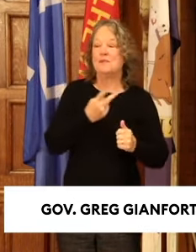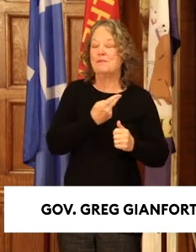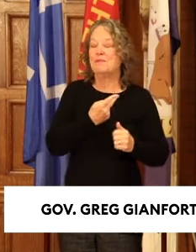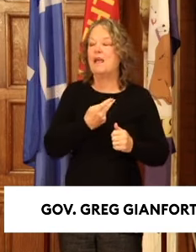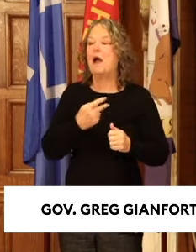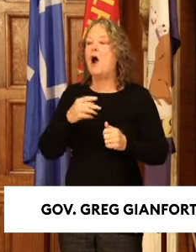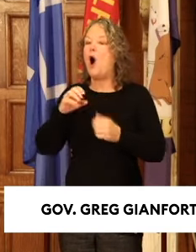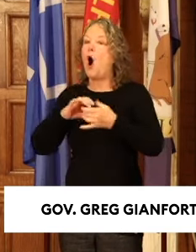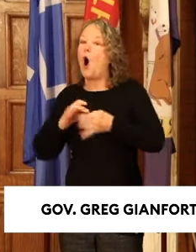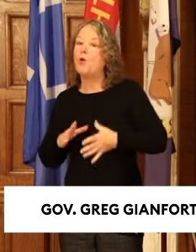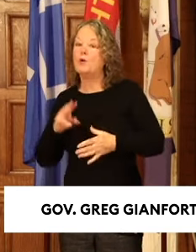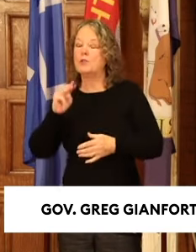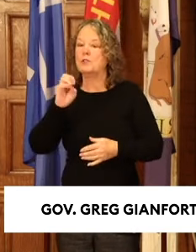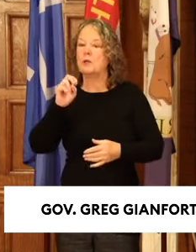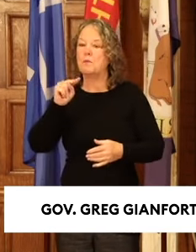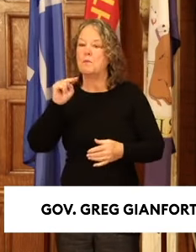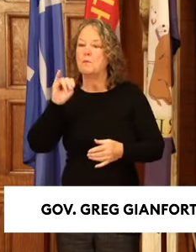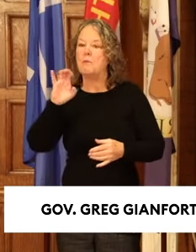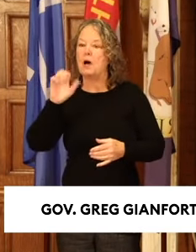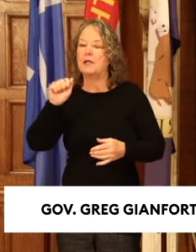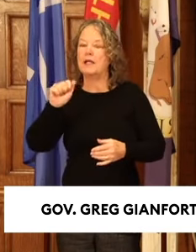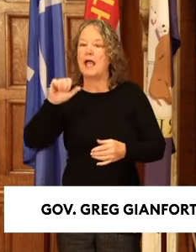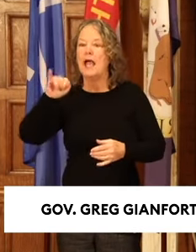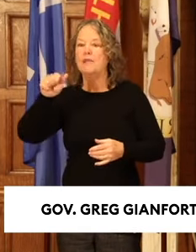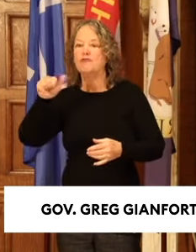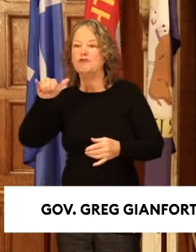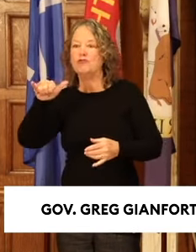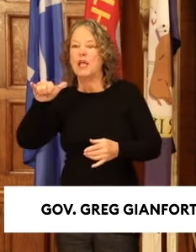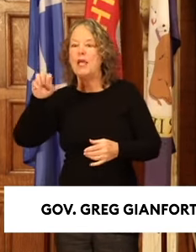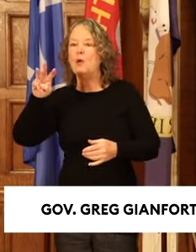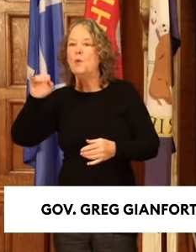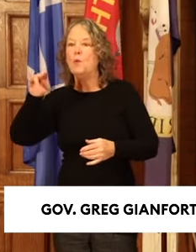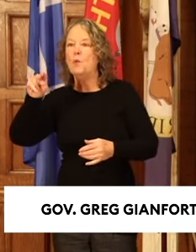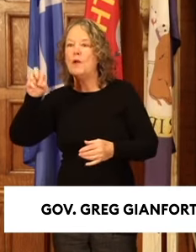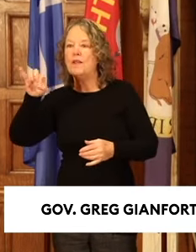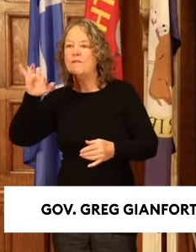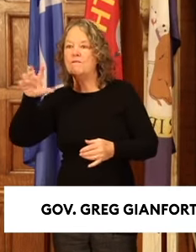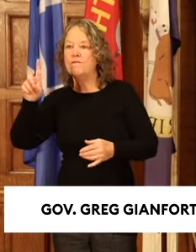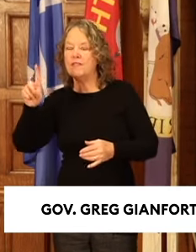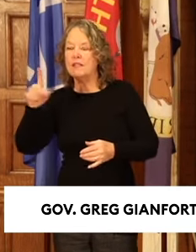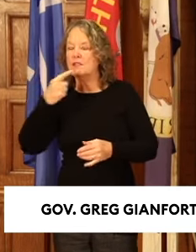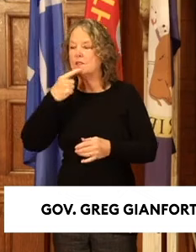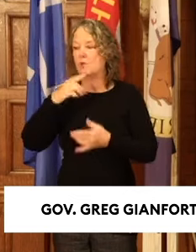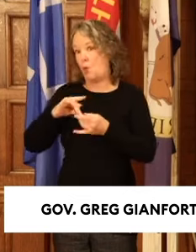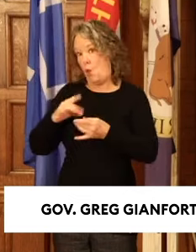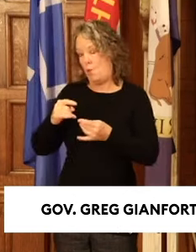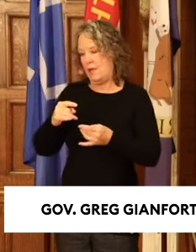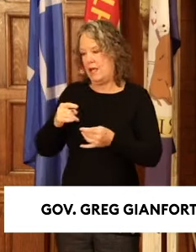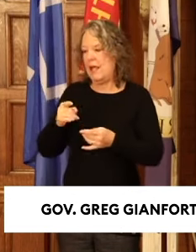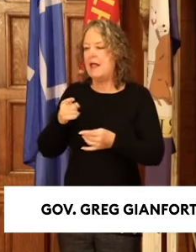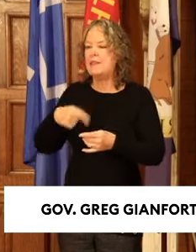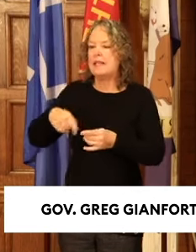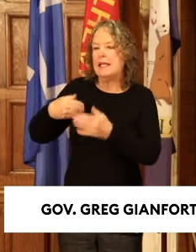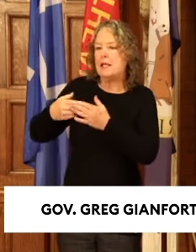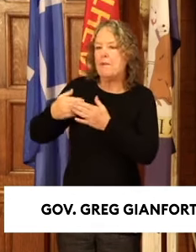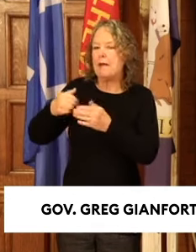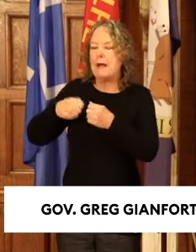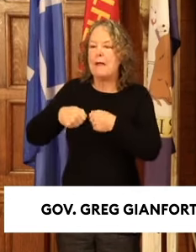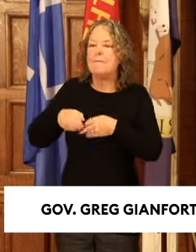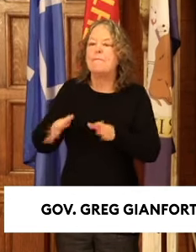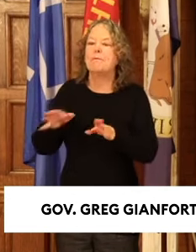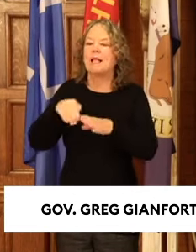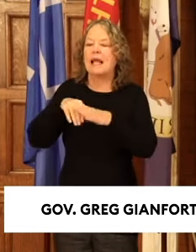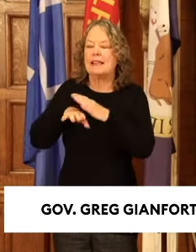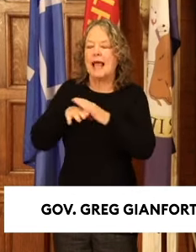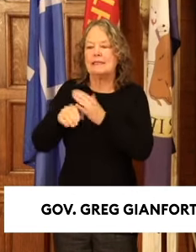Monica and Jay Winfield told me how nearby public lands support their business. They said, Adjacent